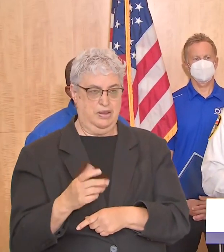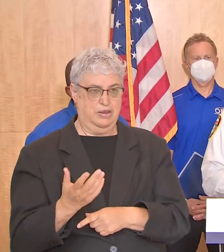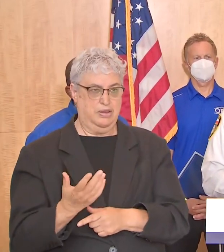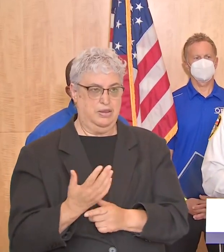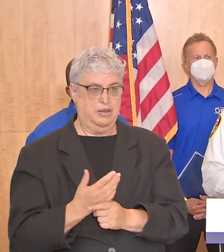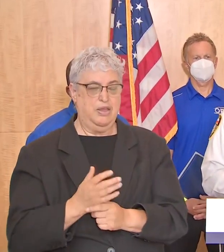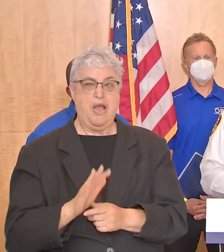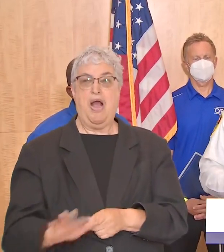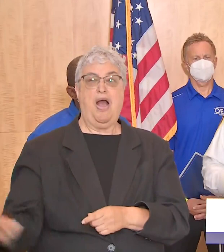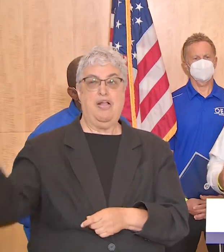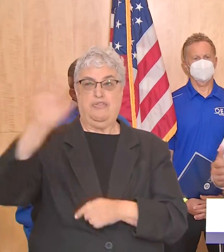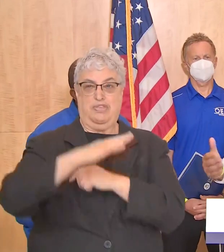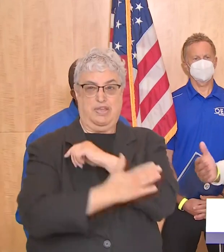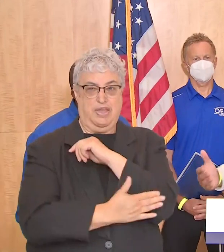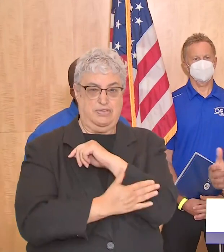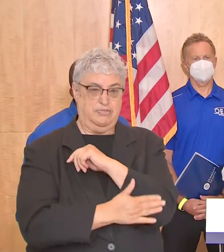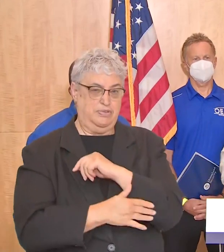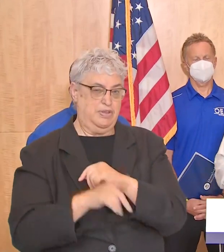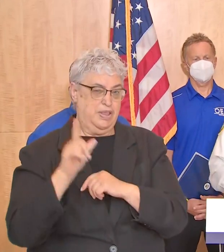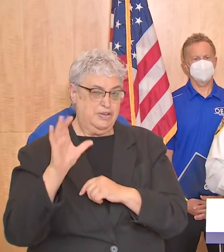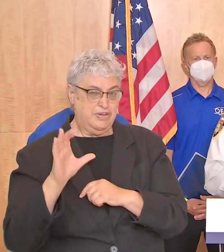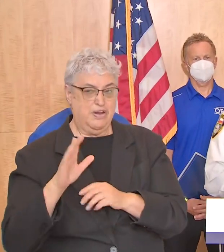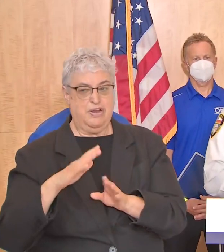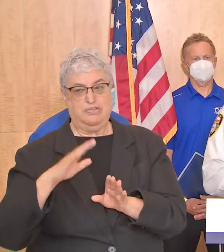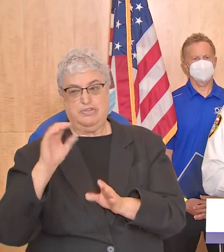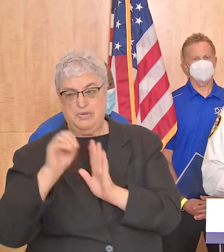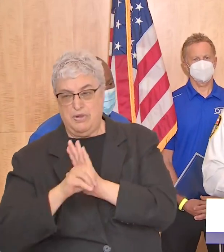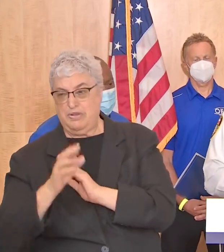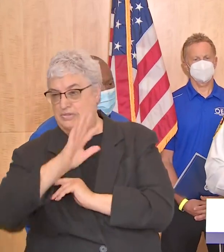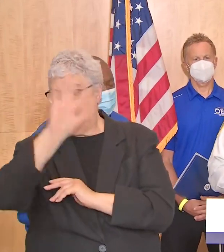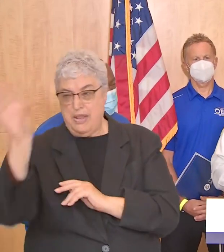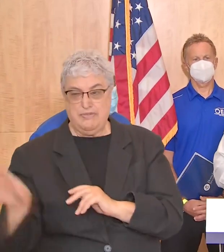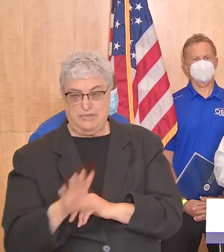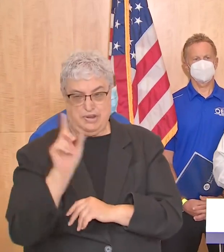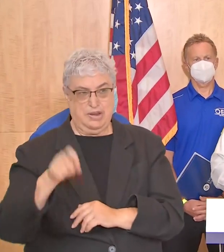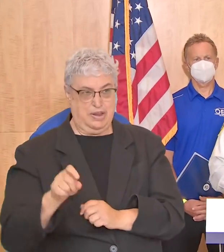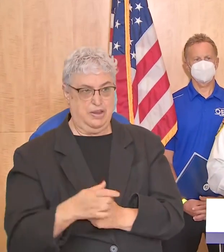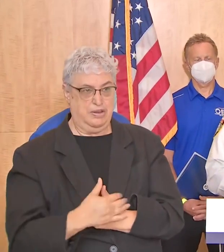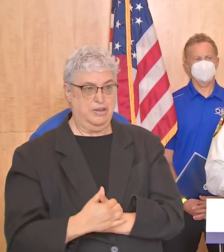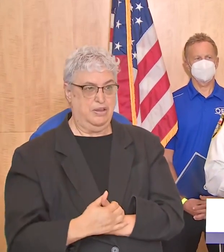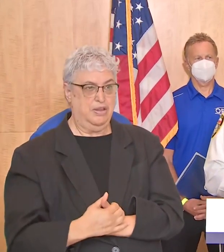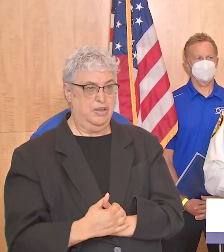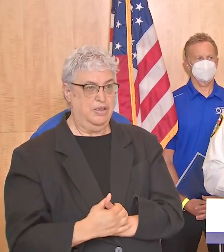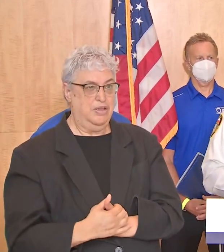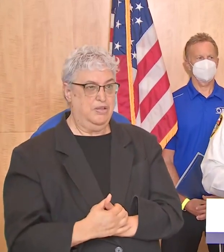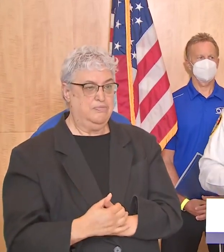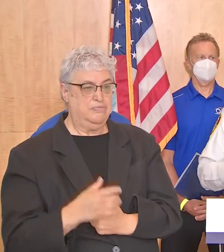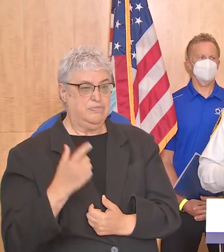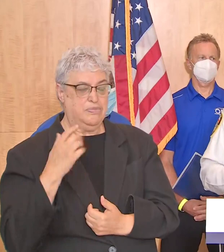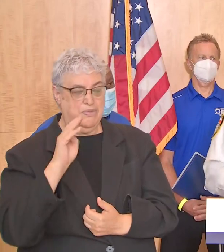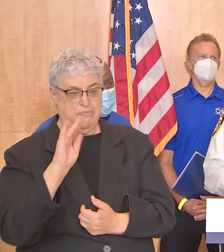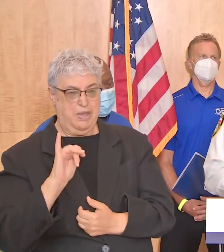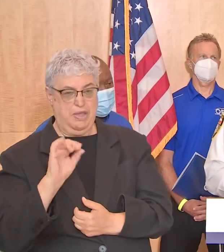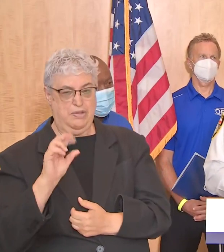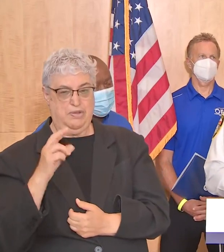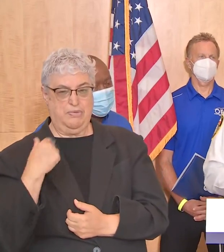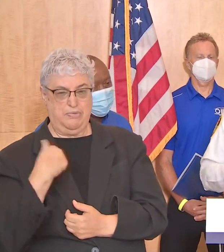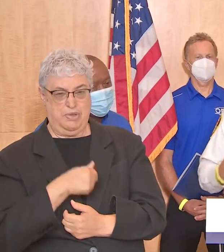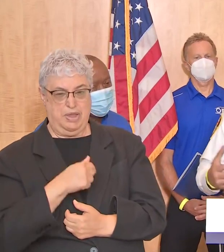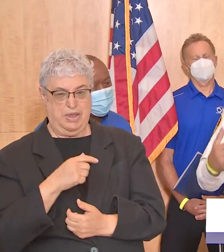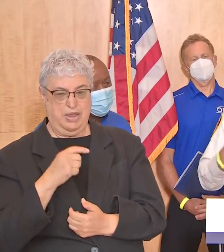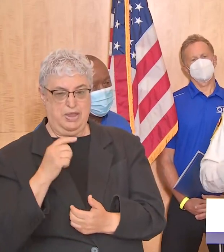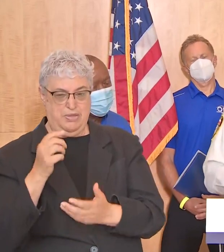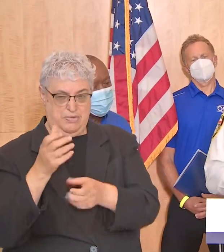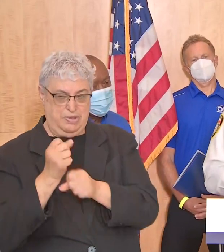of as needed so uh thank you mayor for for allowing uh us to participate in those in those programs because uh you know at some point we um